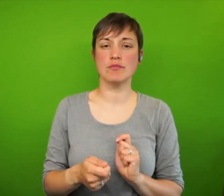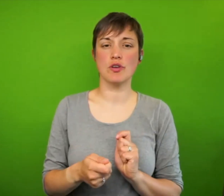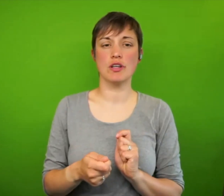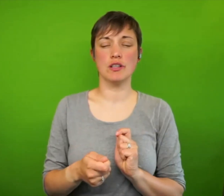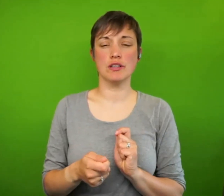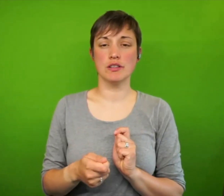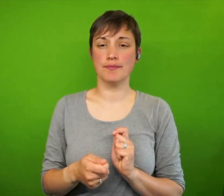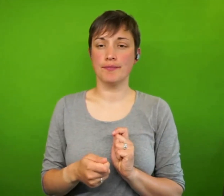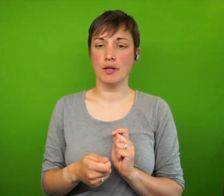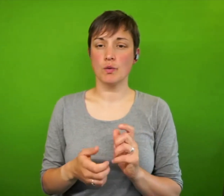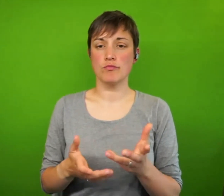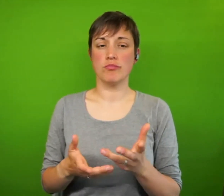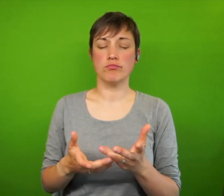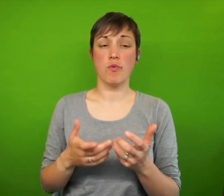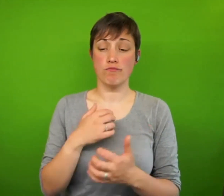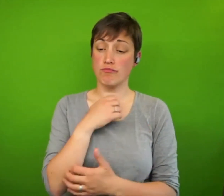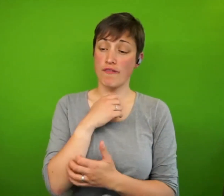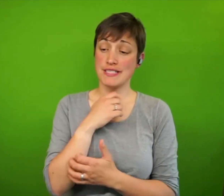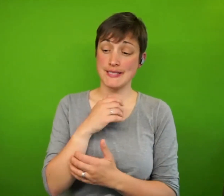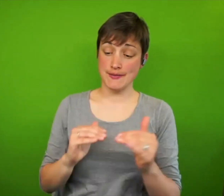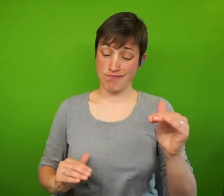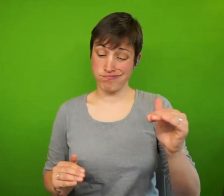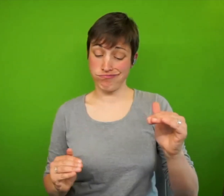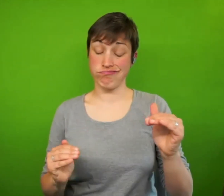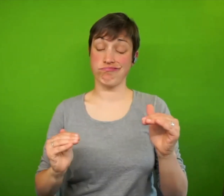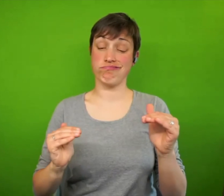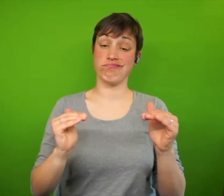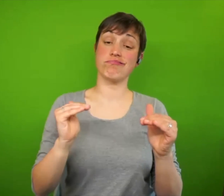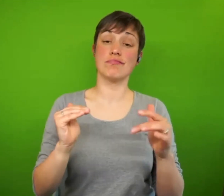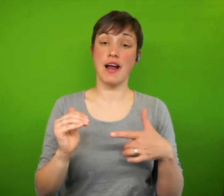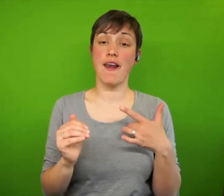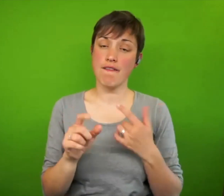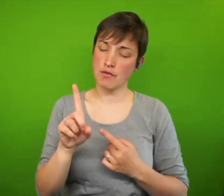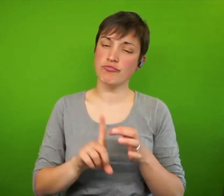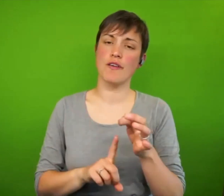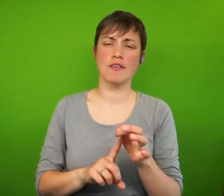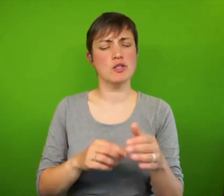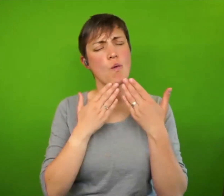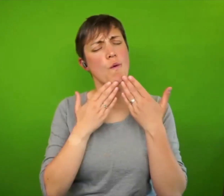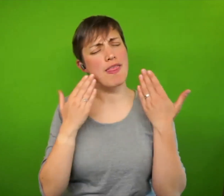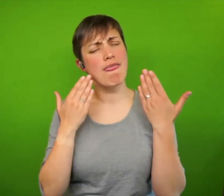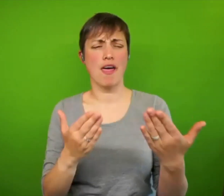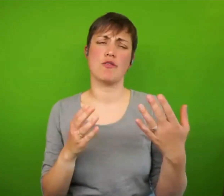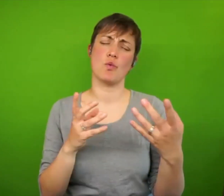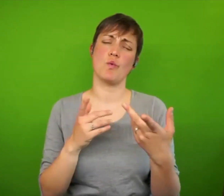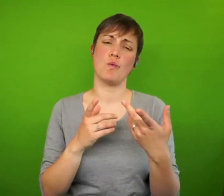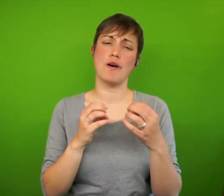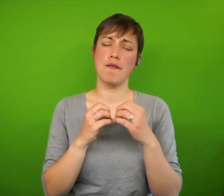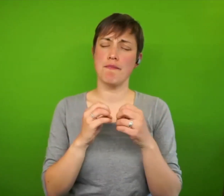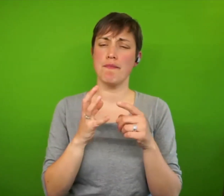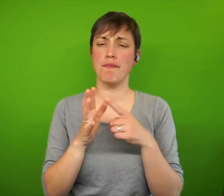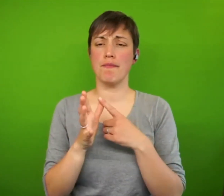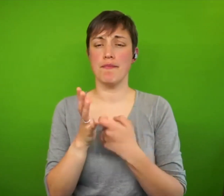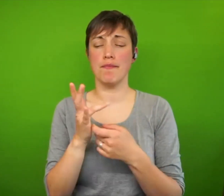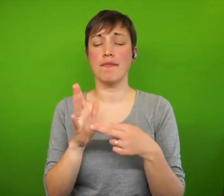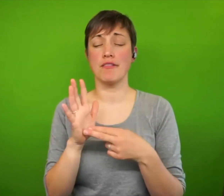poverty for them and improve on their lives. So thank you again to the Baroness for such an inspiring thought provoking lecture,